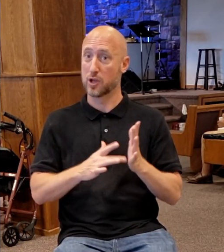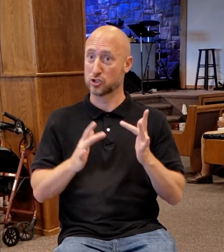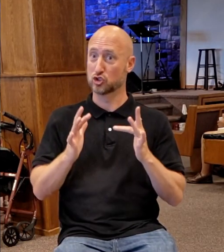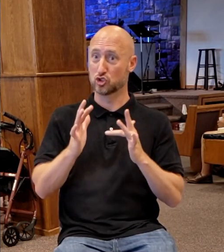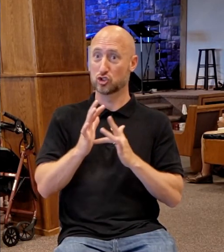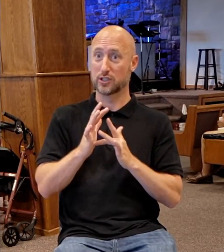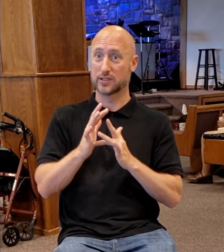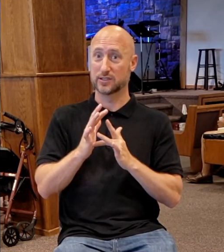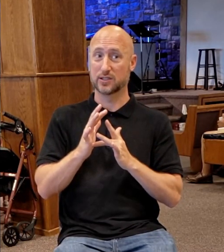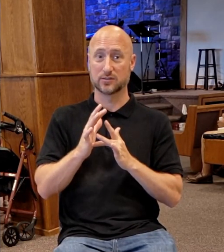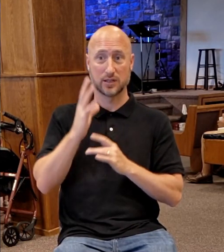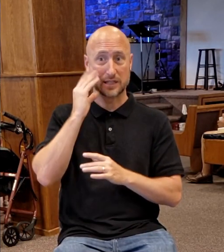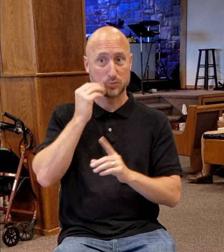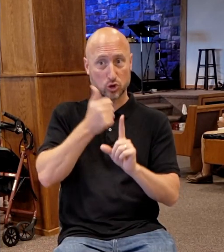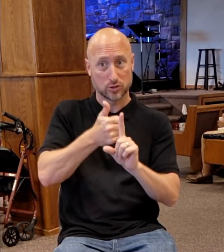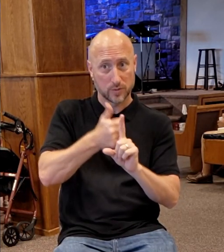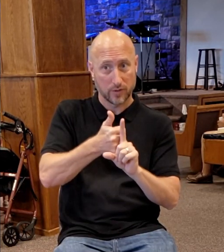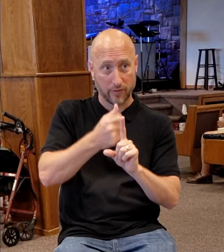our behalf.